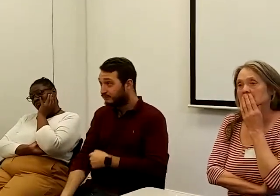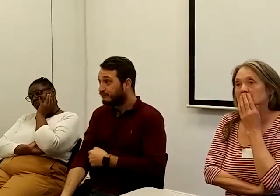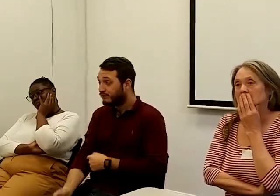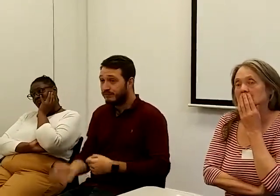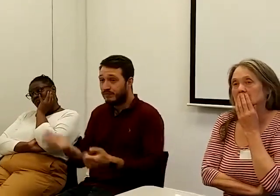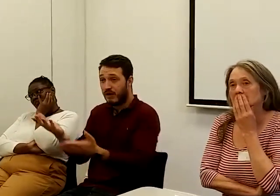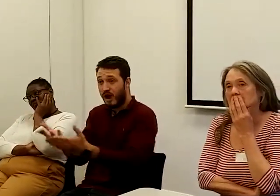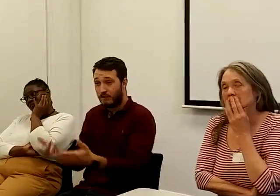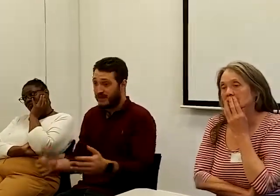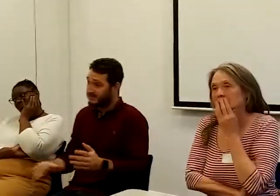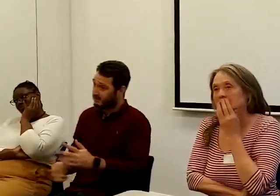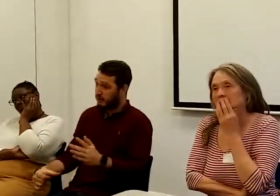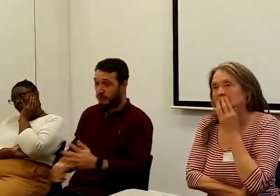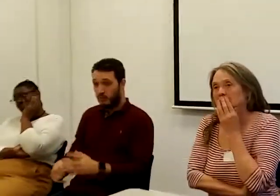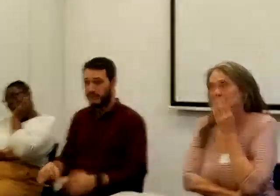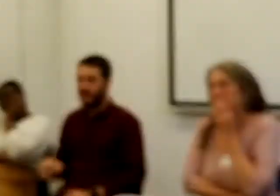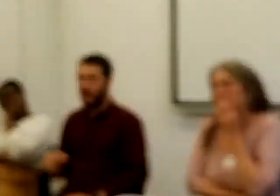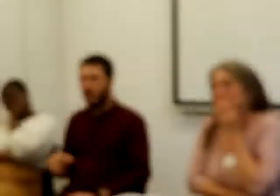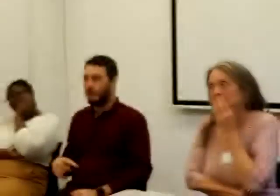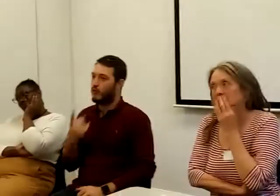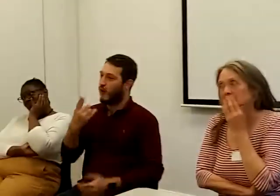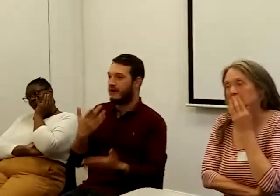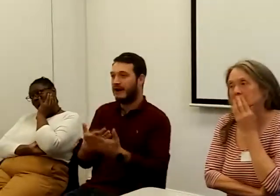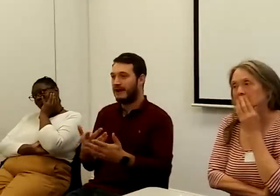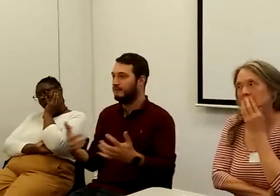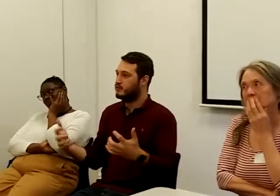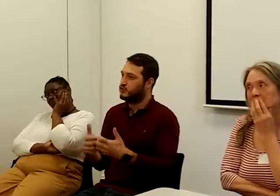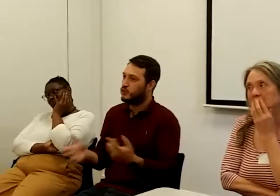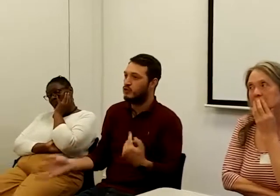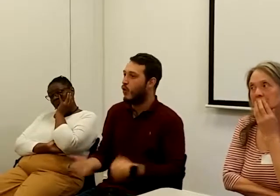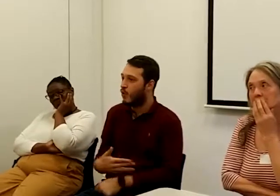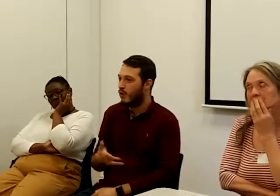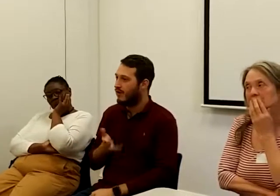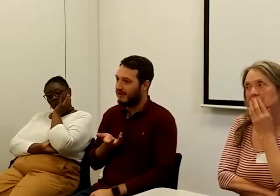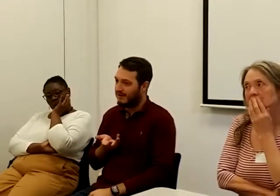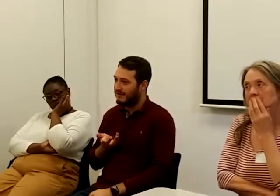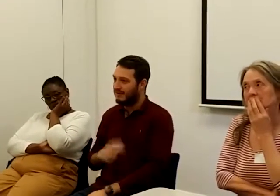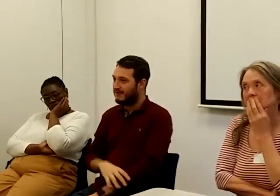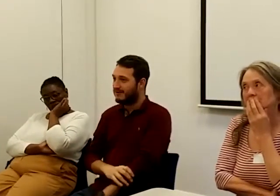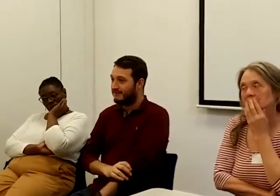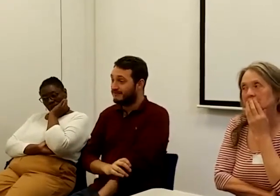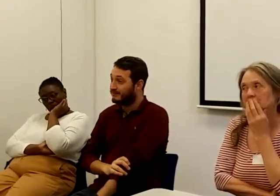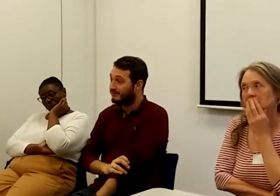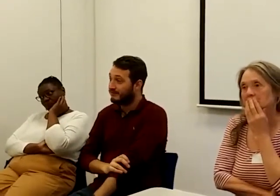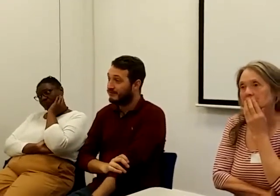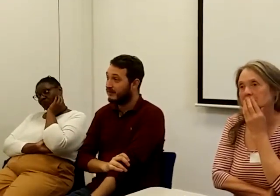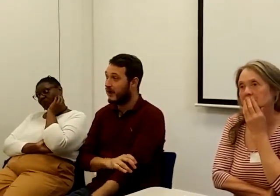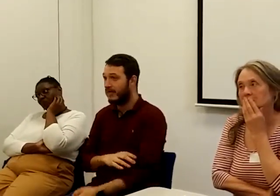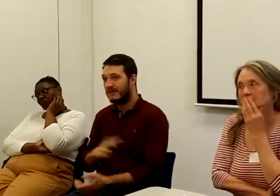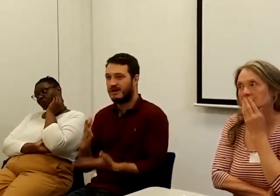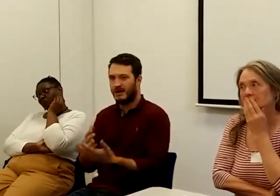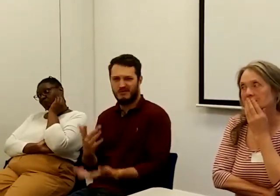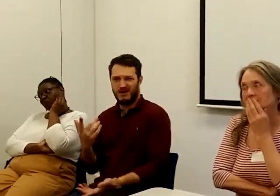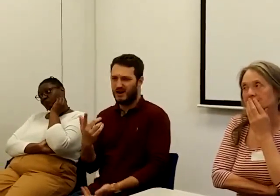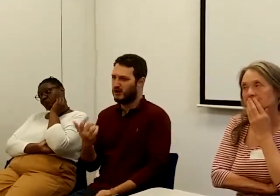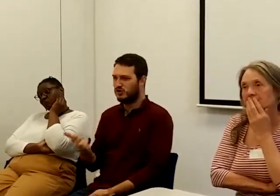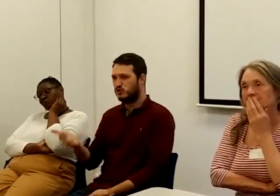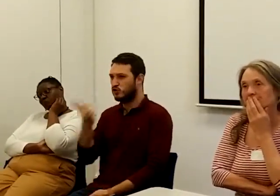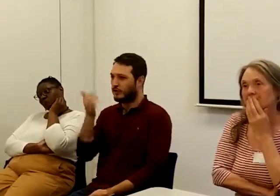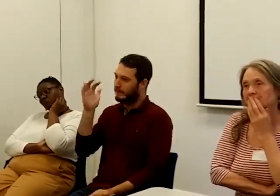one system fits all when it's based around conditionality and this myth that the way out of poverty is into